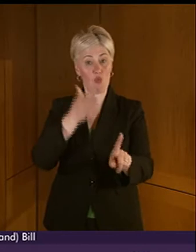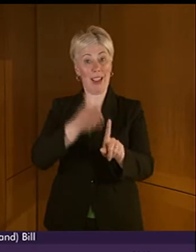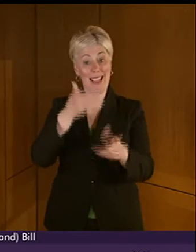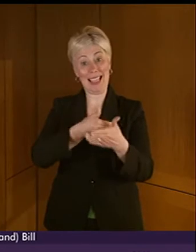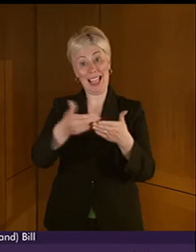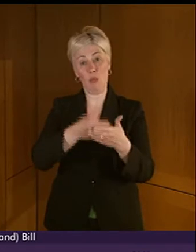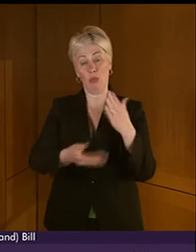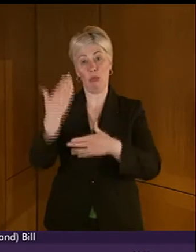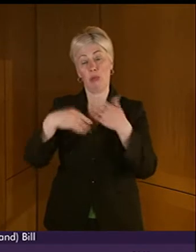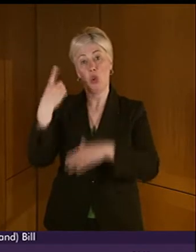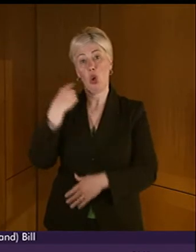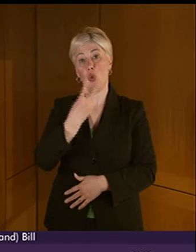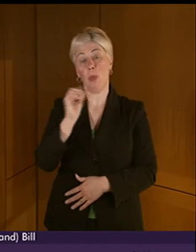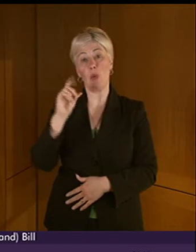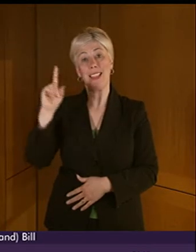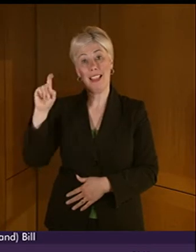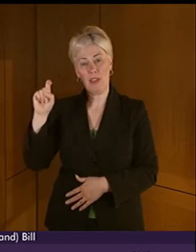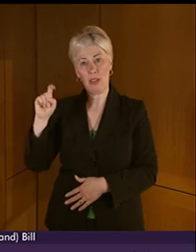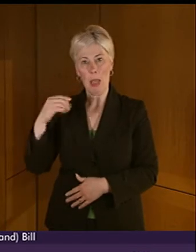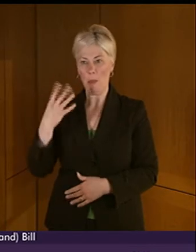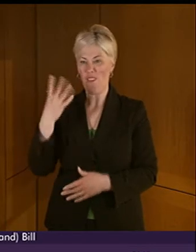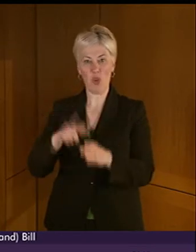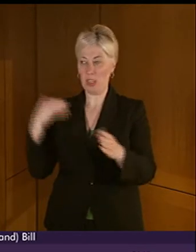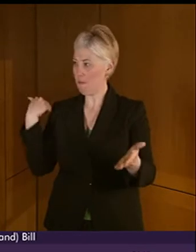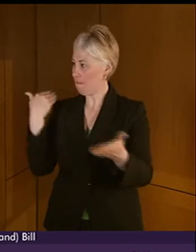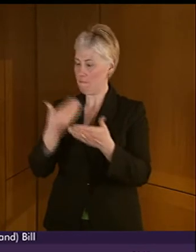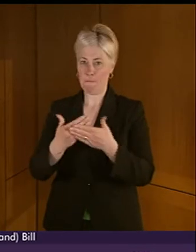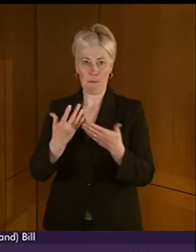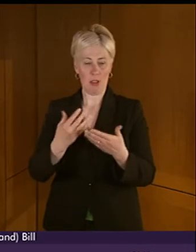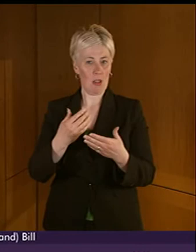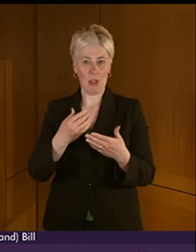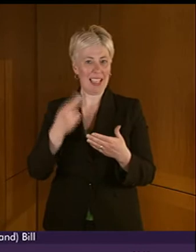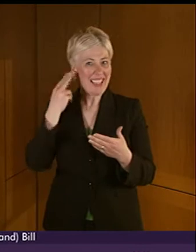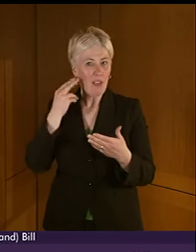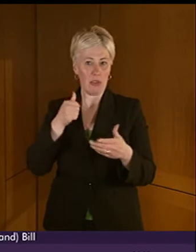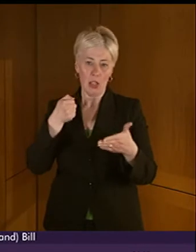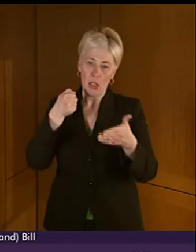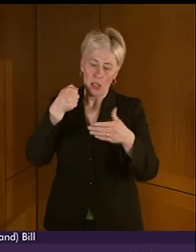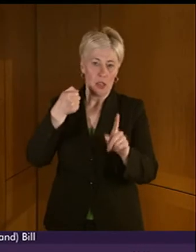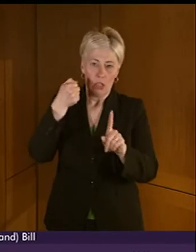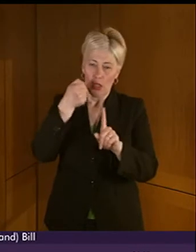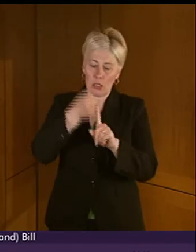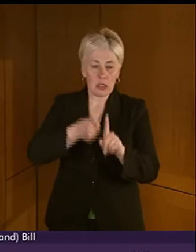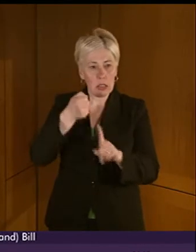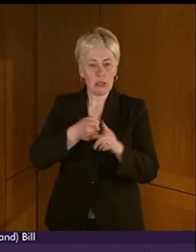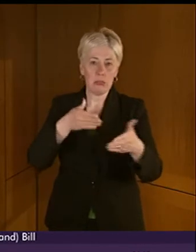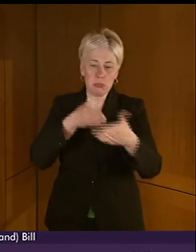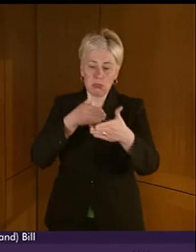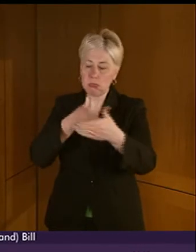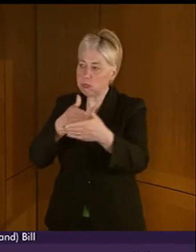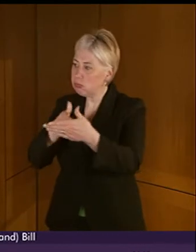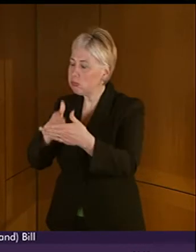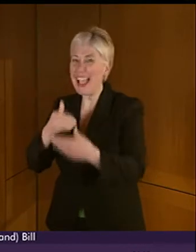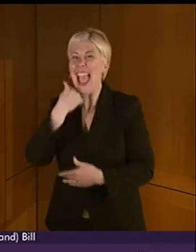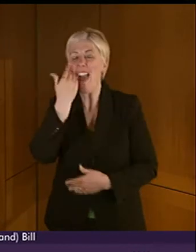However, four years later, deaf people are still facing problems in their daily life that most people take